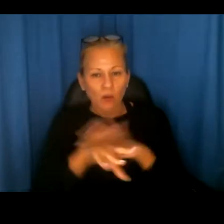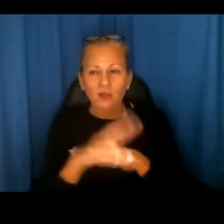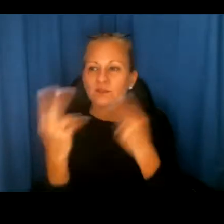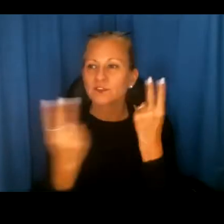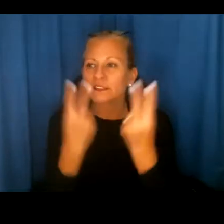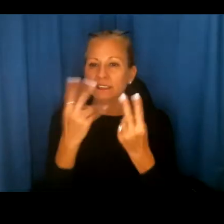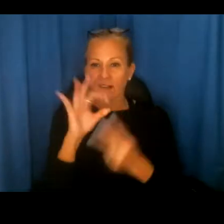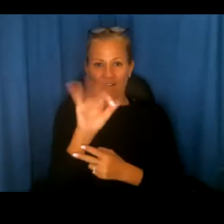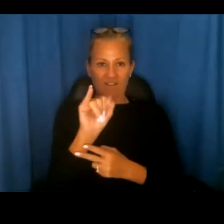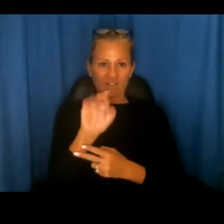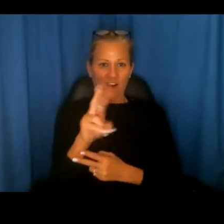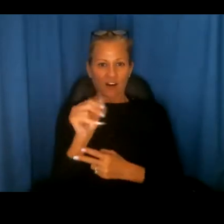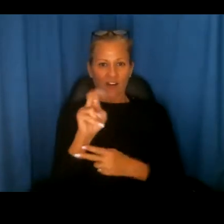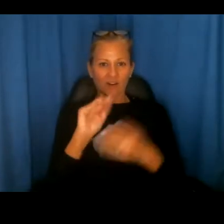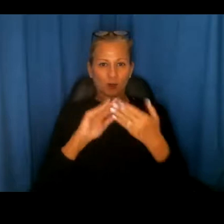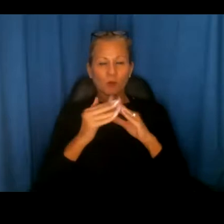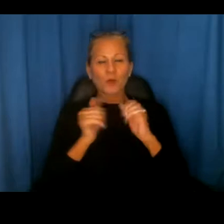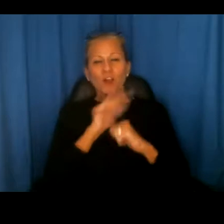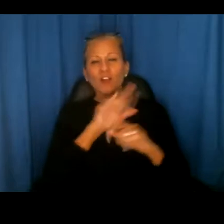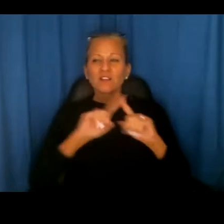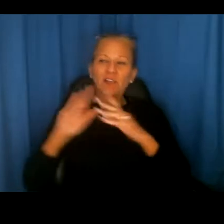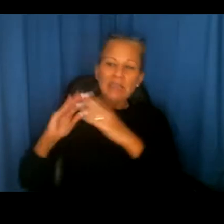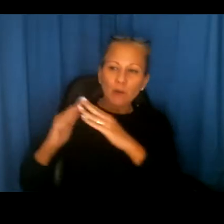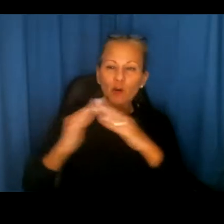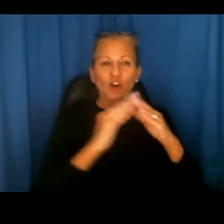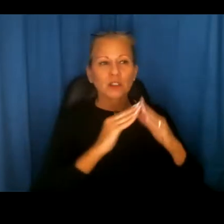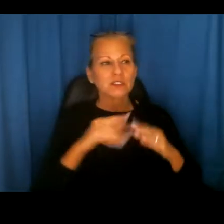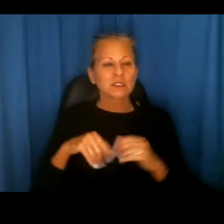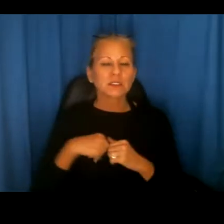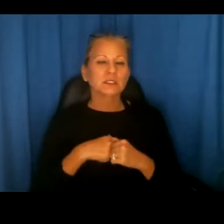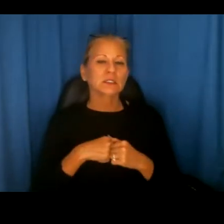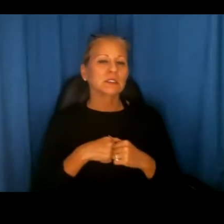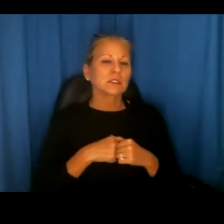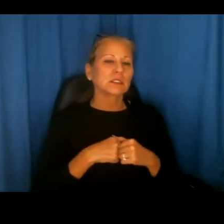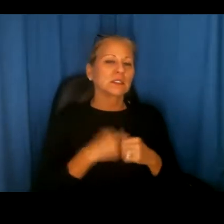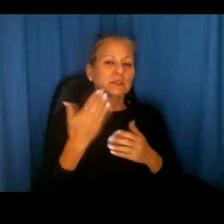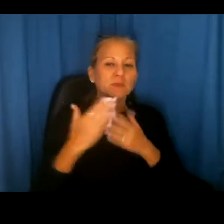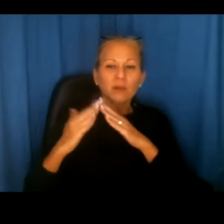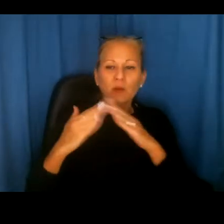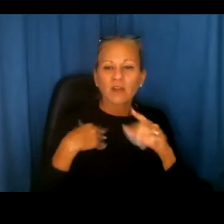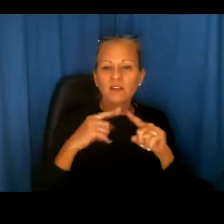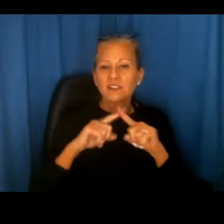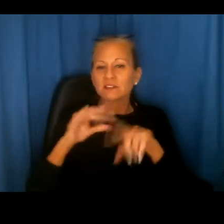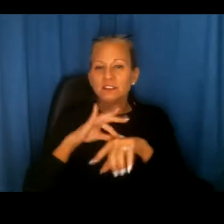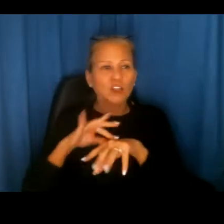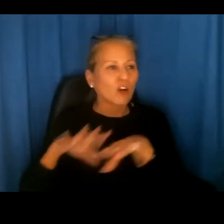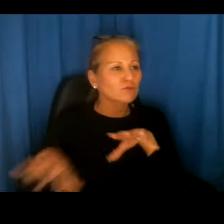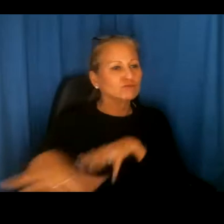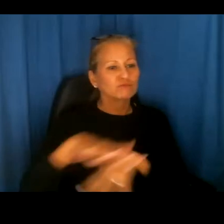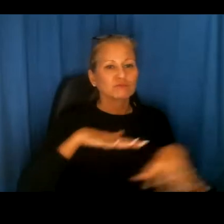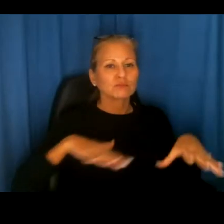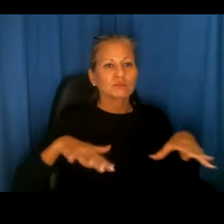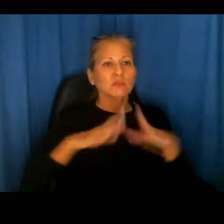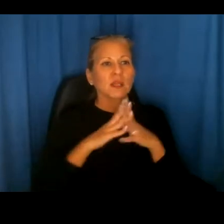of Fair Haven, uh, where there are different neighborhoods and, uh, you know, neighborhoods that have different demography where, um,